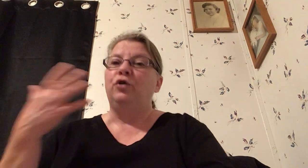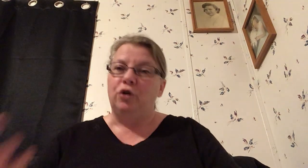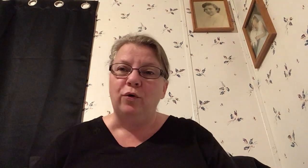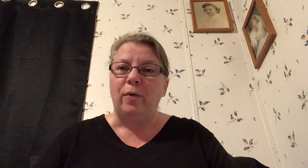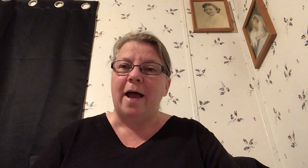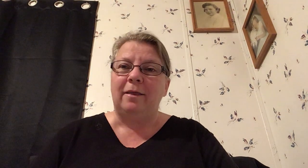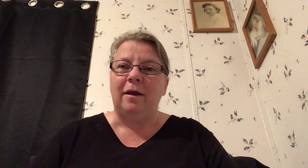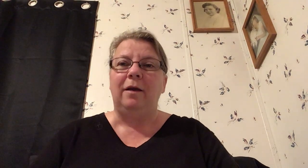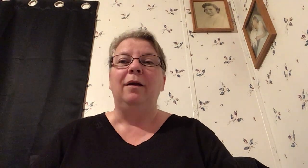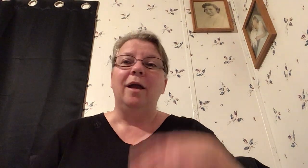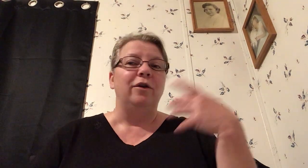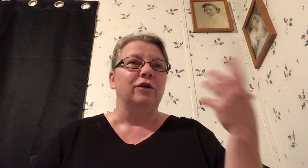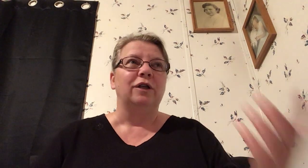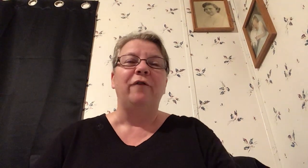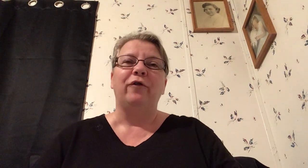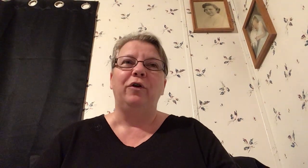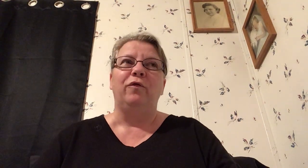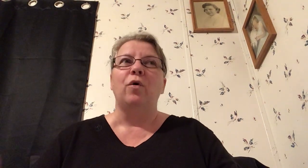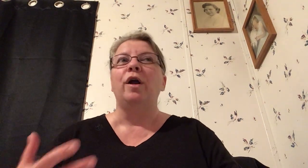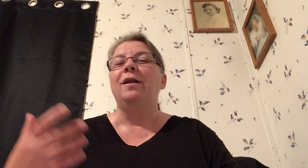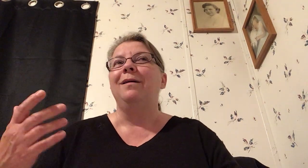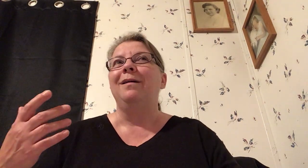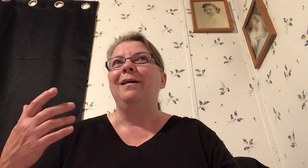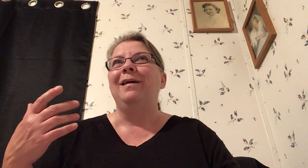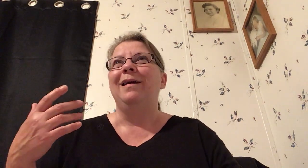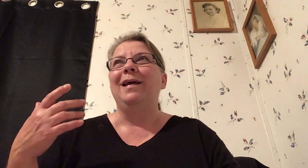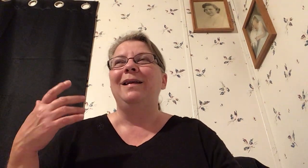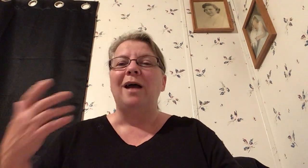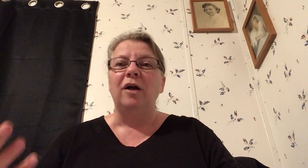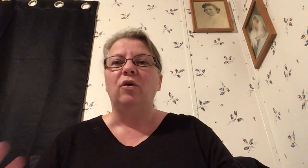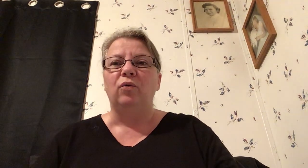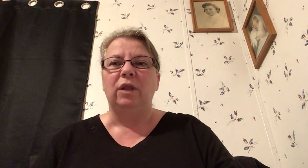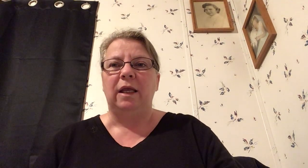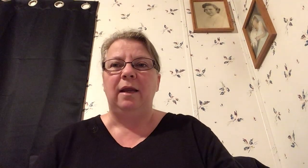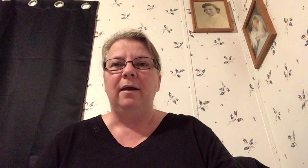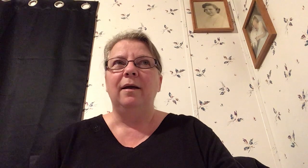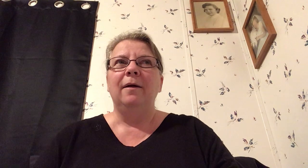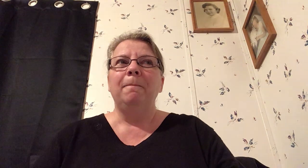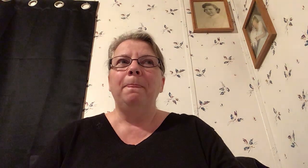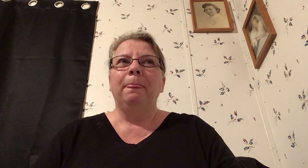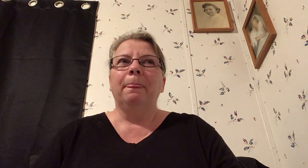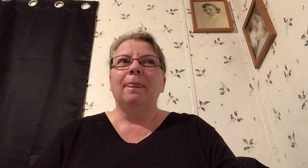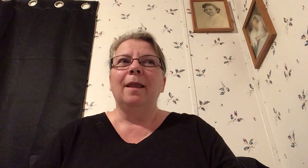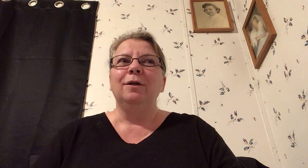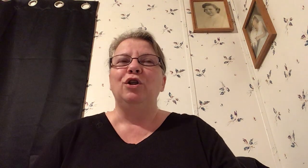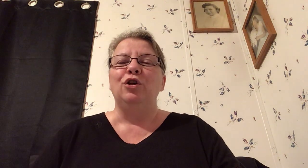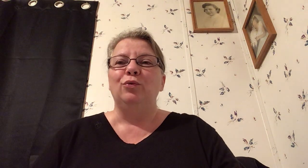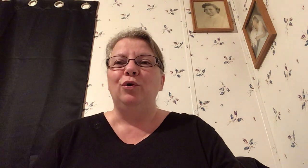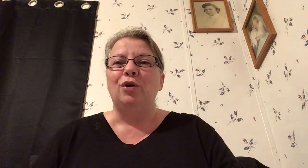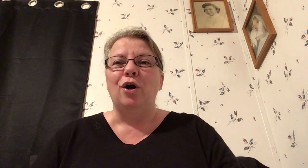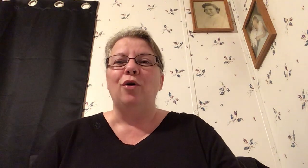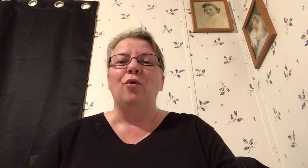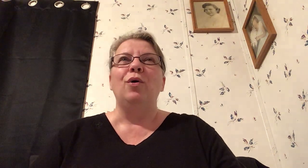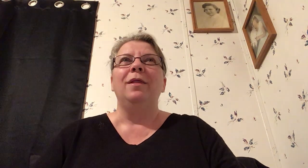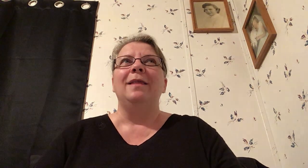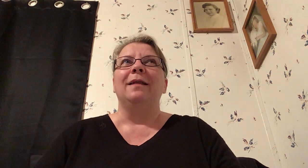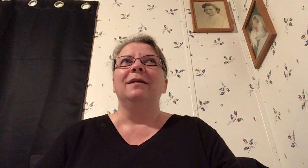do the right thing and you're suffering for it not only do you know that the